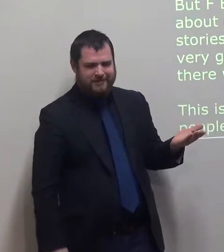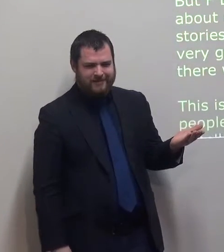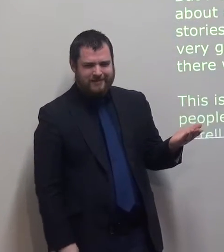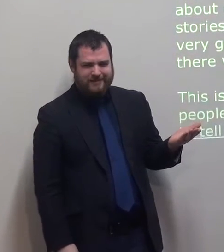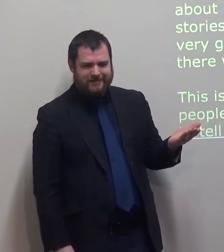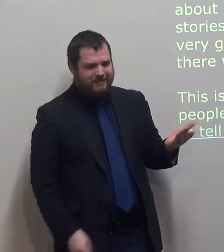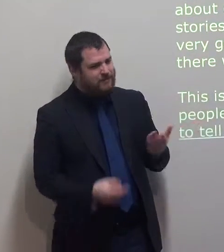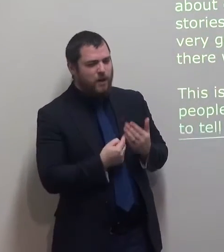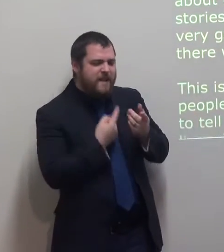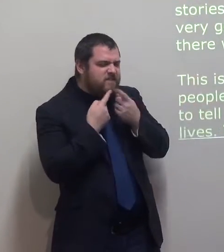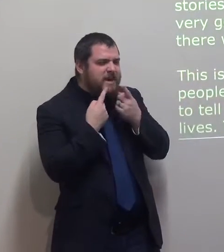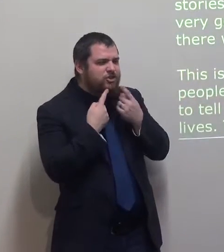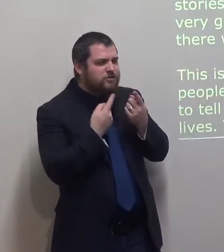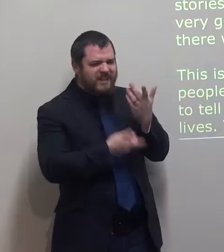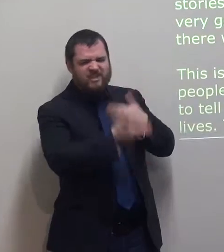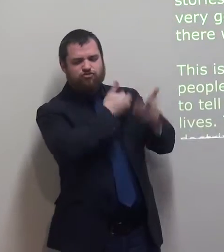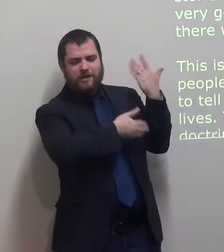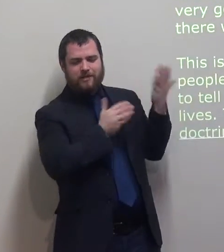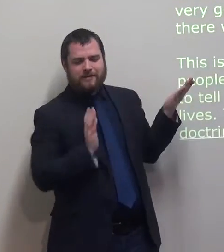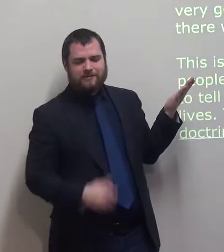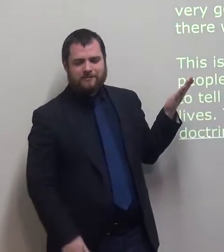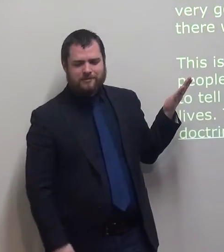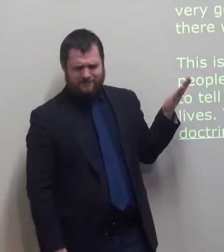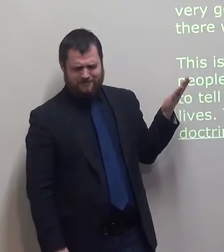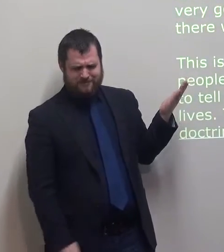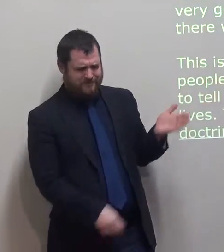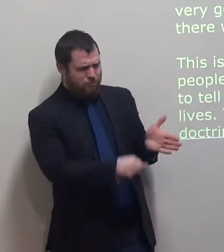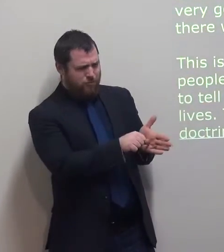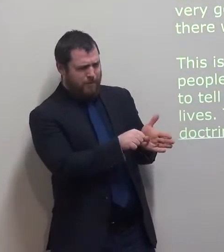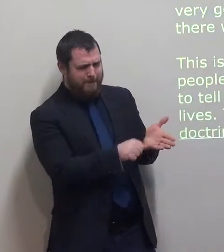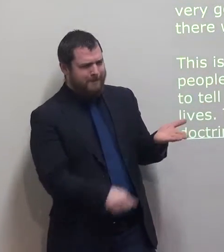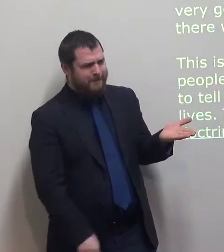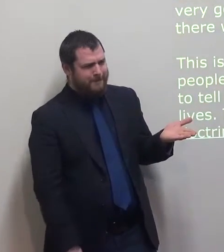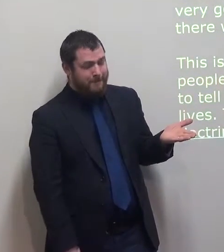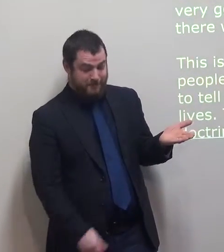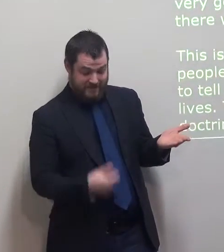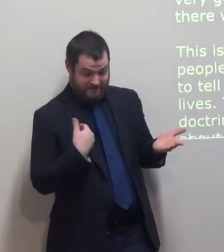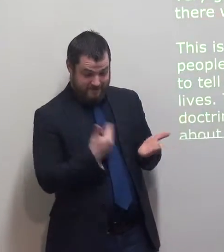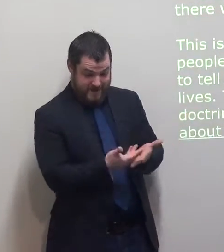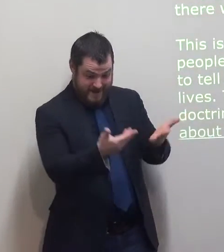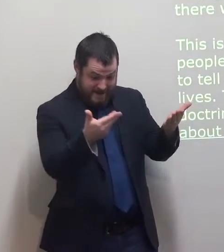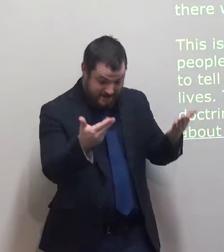This is a problem. And now, many people forget doctrine.